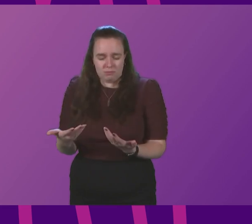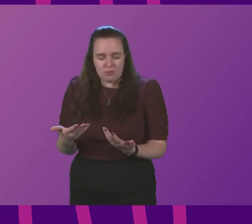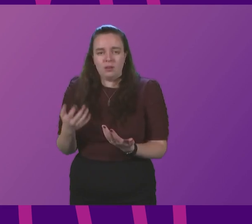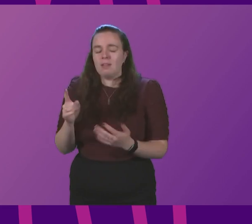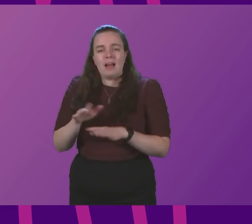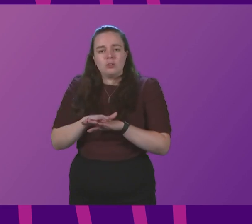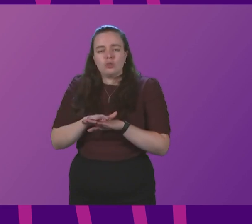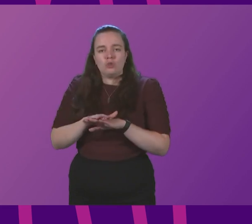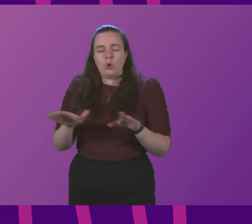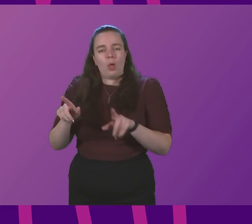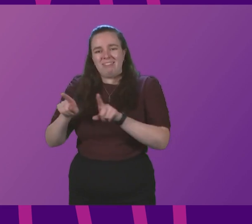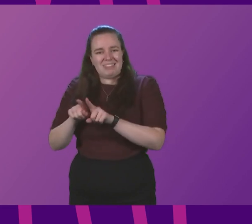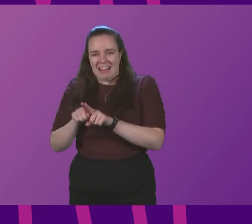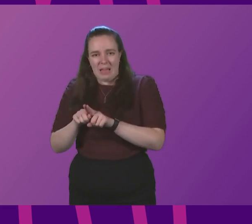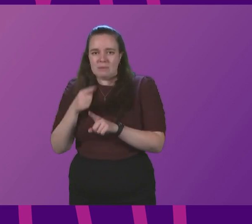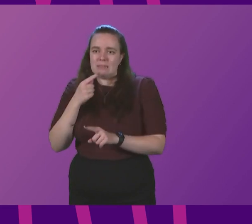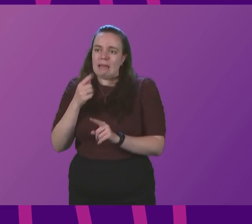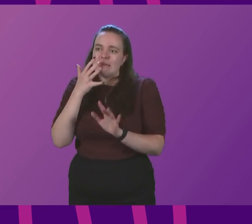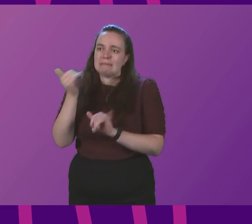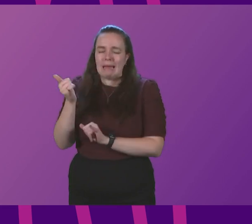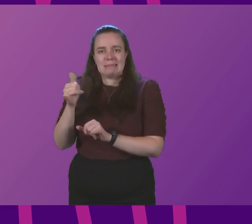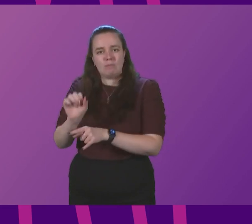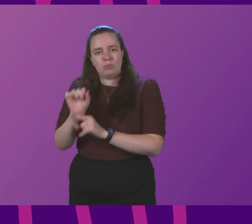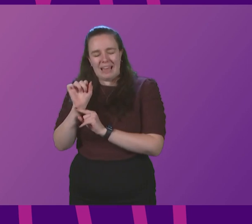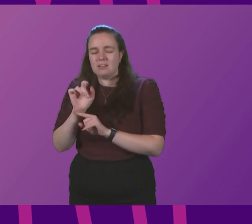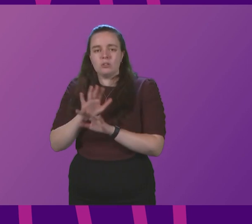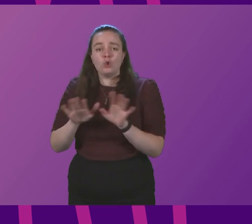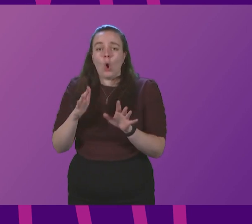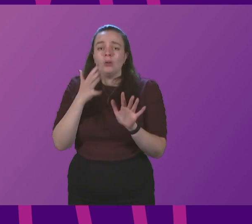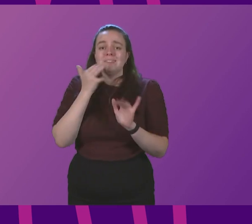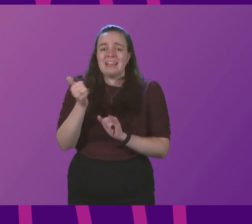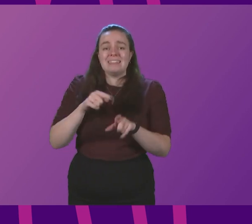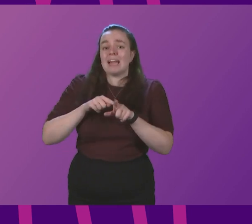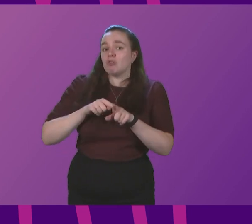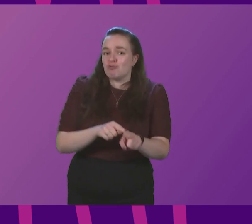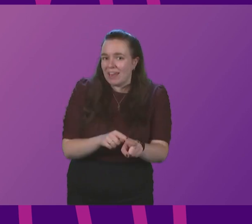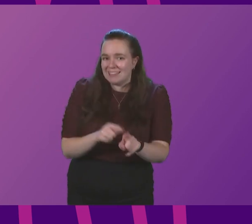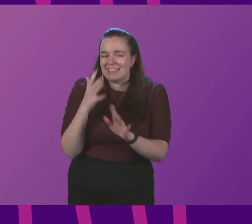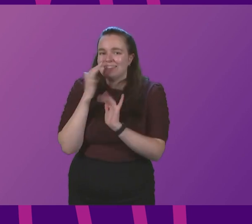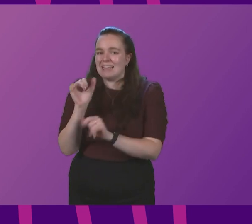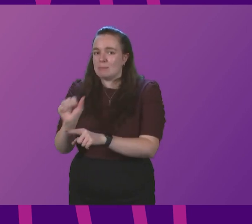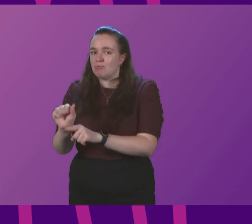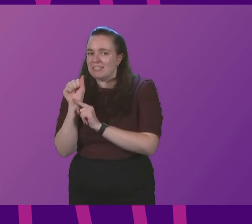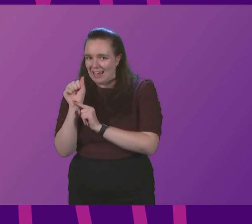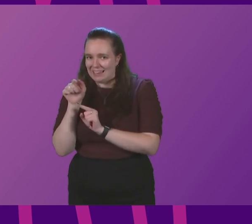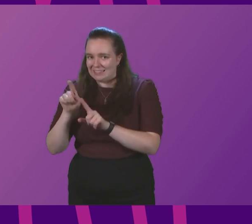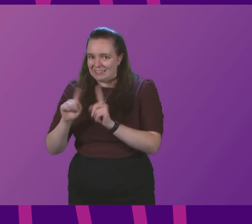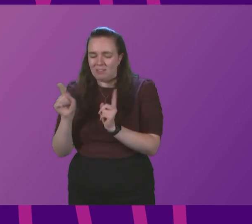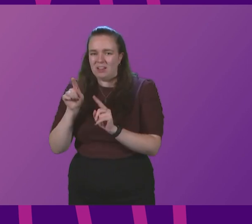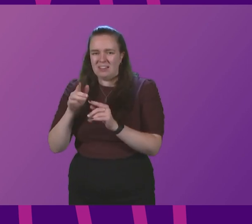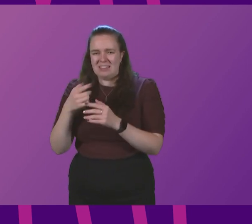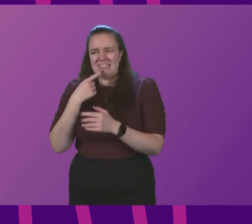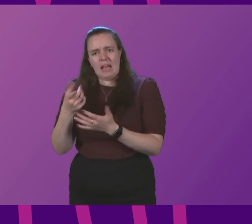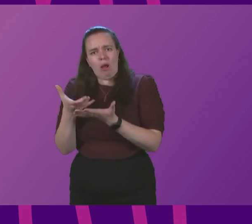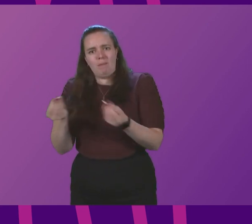the same as saying, test, test and protect. It's not test and trace, it's test and protect, of course. It has disappeared from our schools.